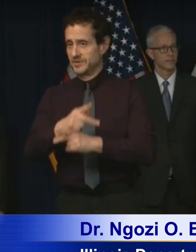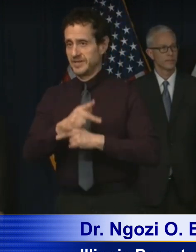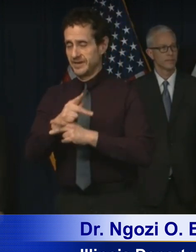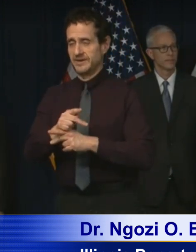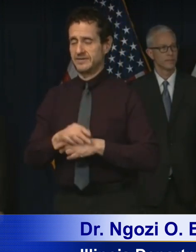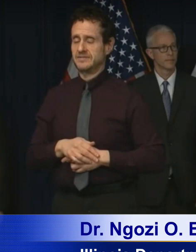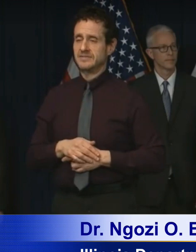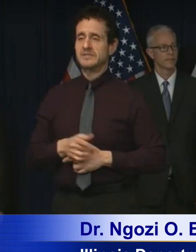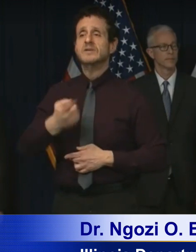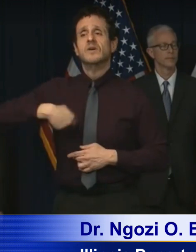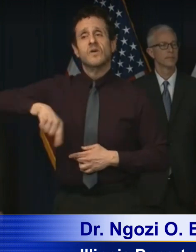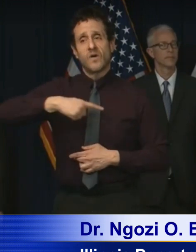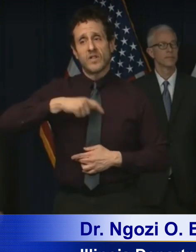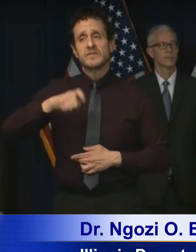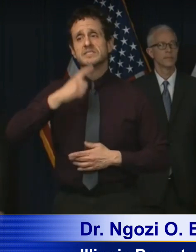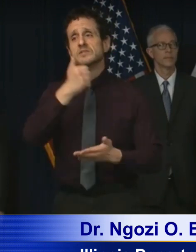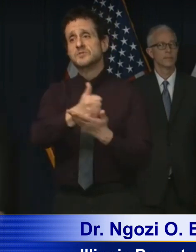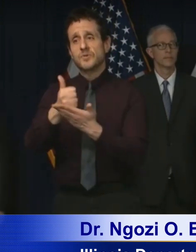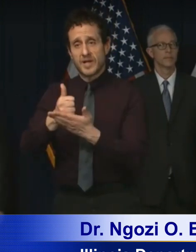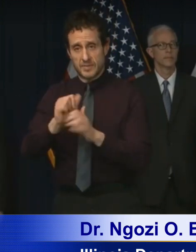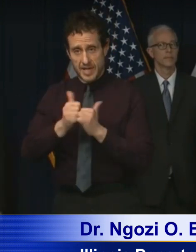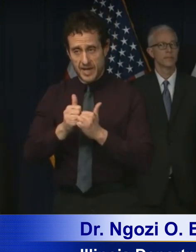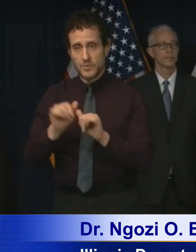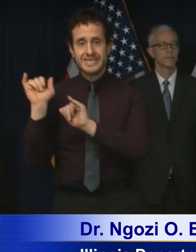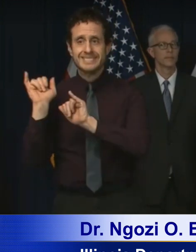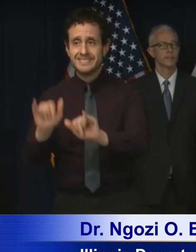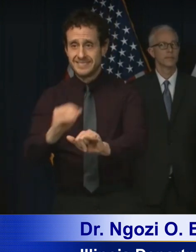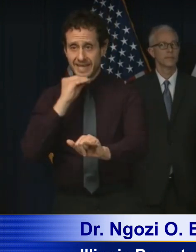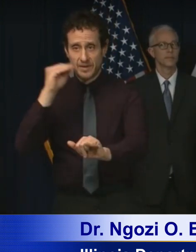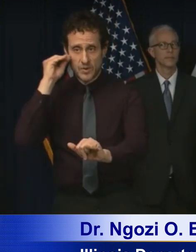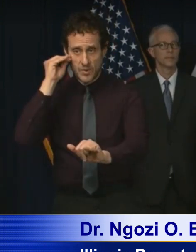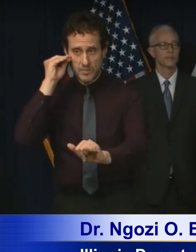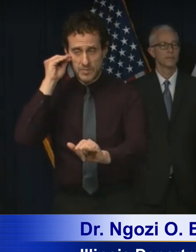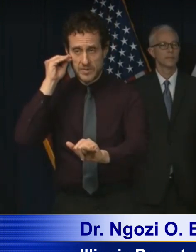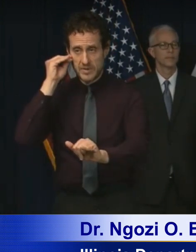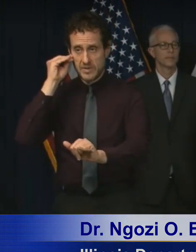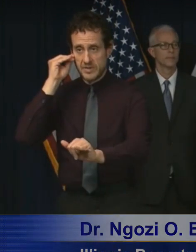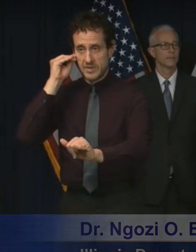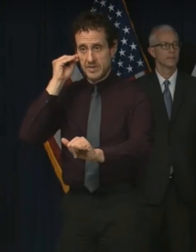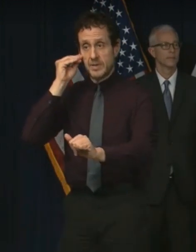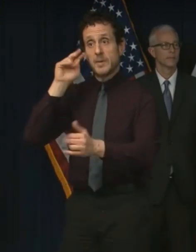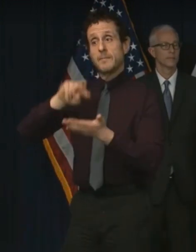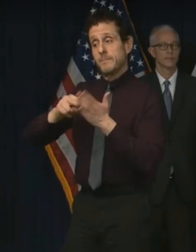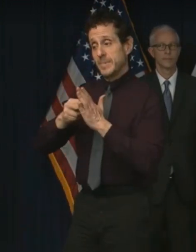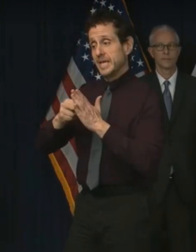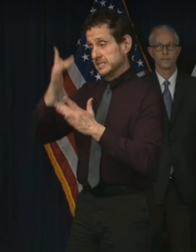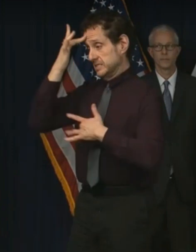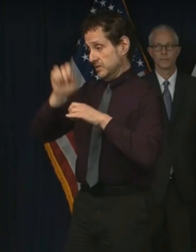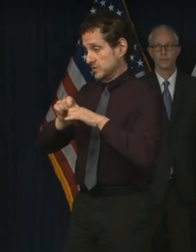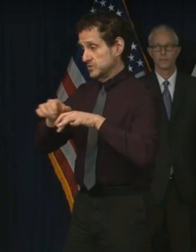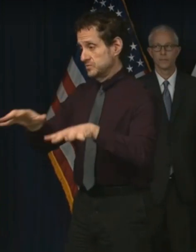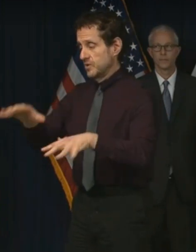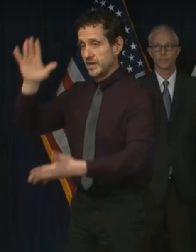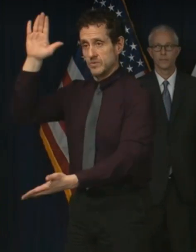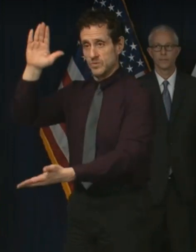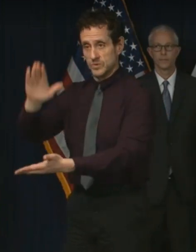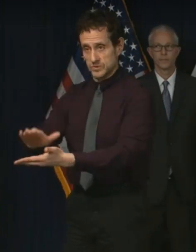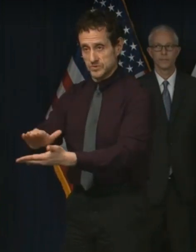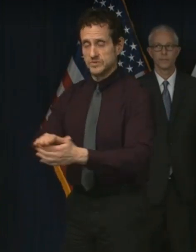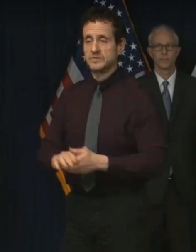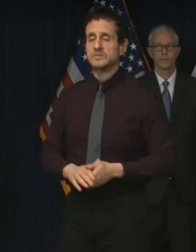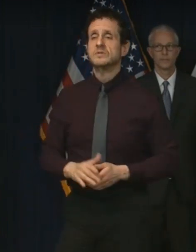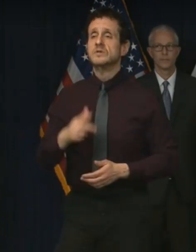We all need to do our part by staying home in order to reduce the spread. To better understand the effects of this virus,